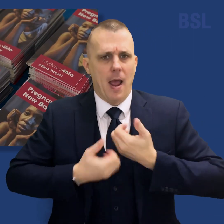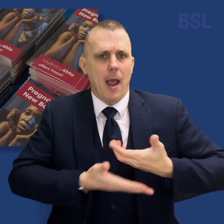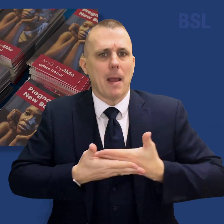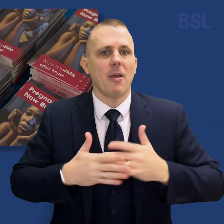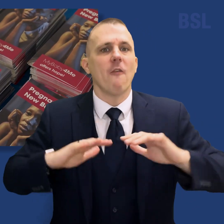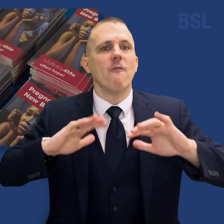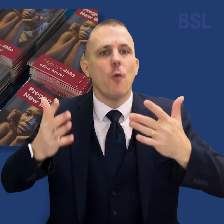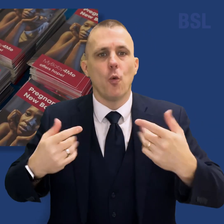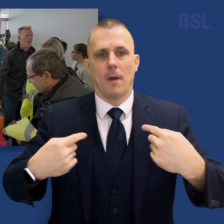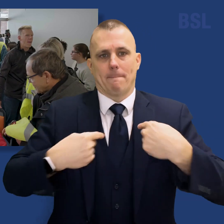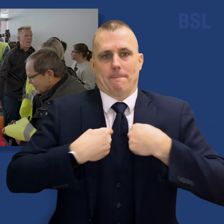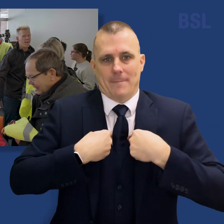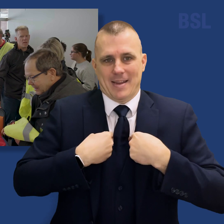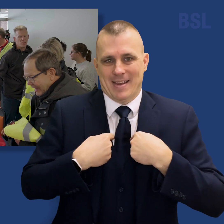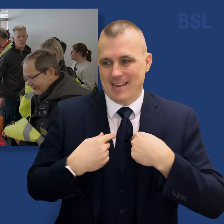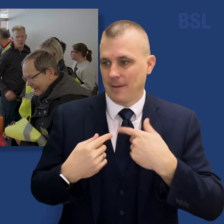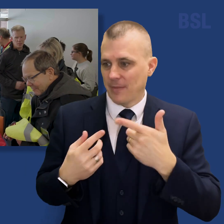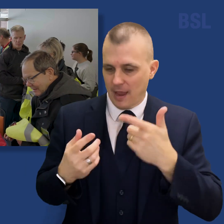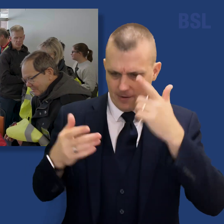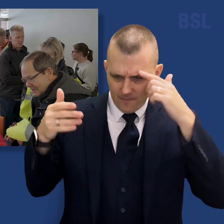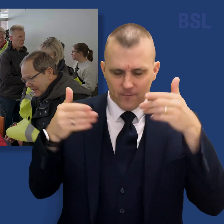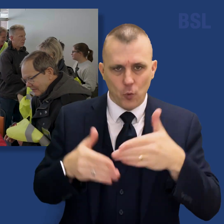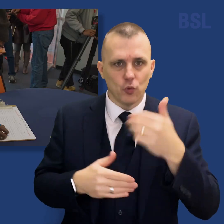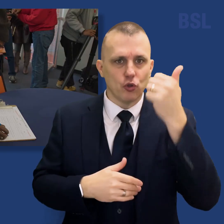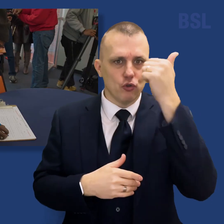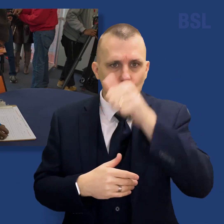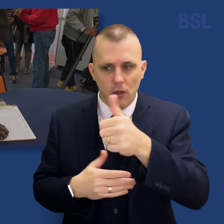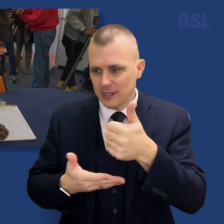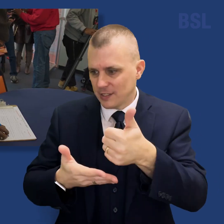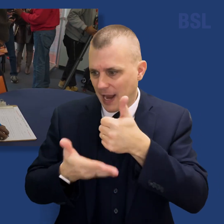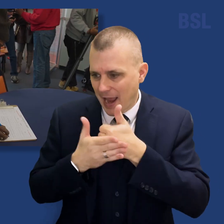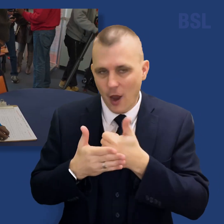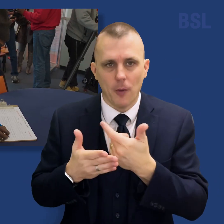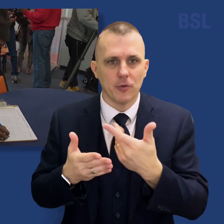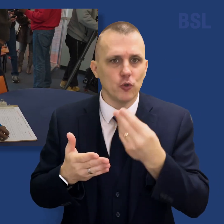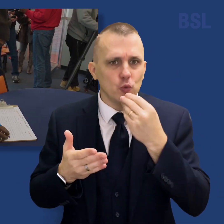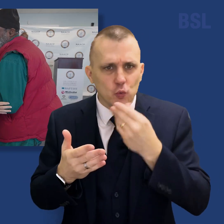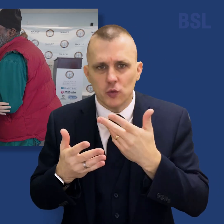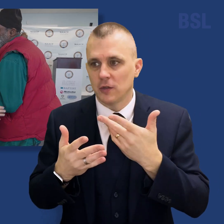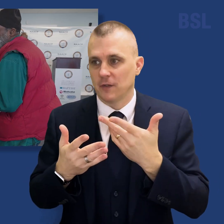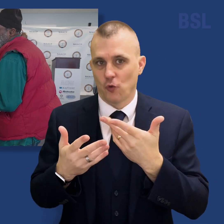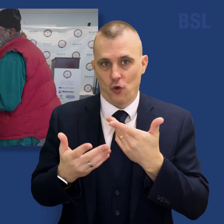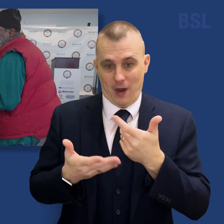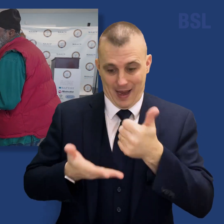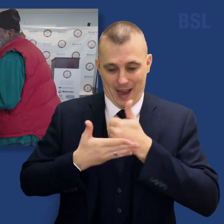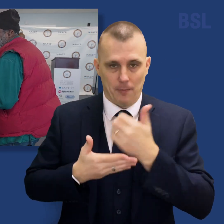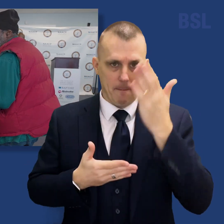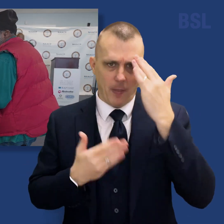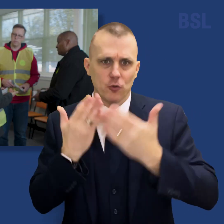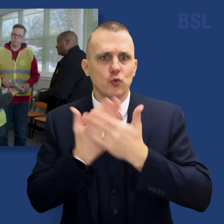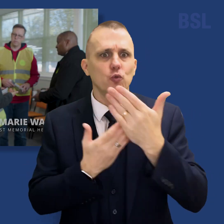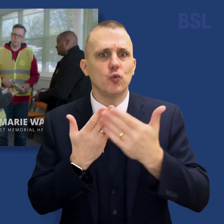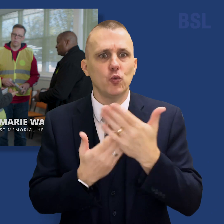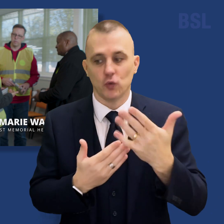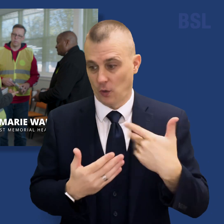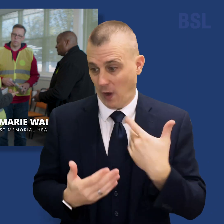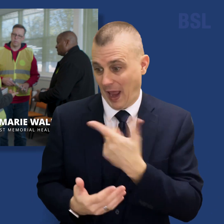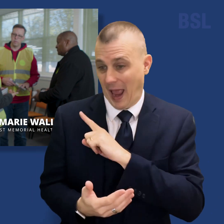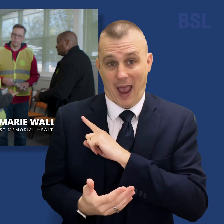program focuses on food, knowledge, and health. Hope for expectant mothers and their families. We've got resources and